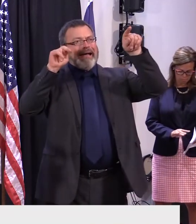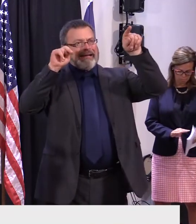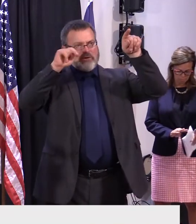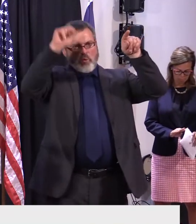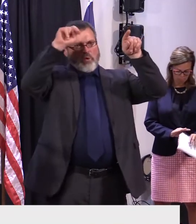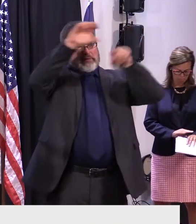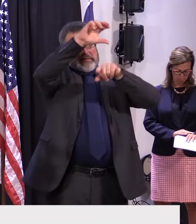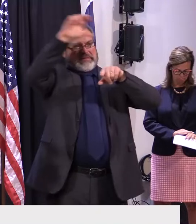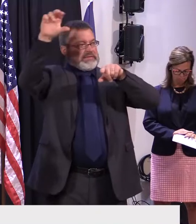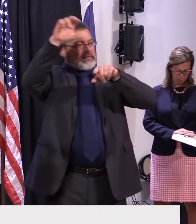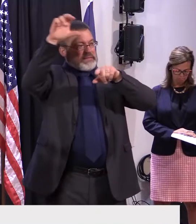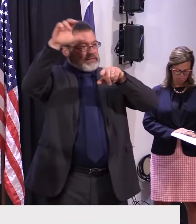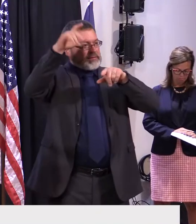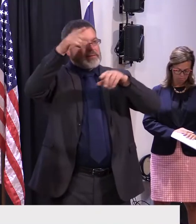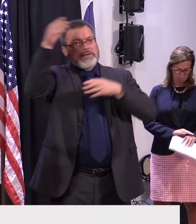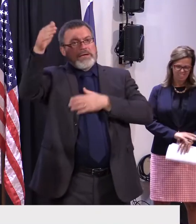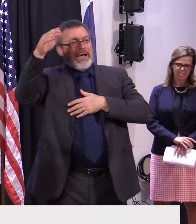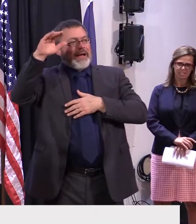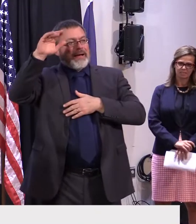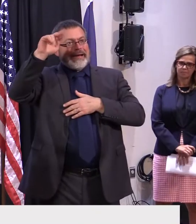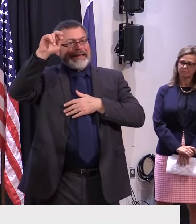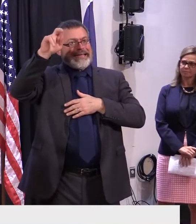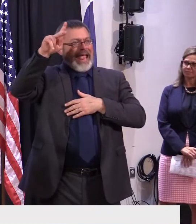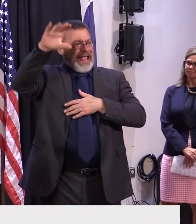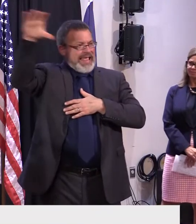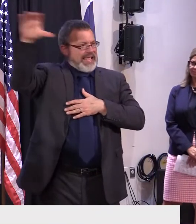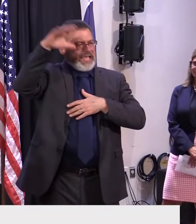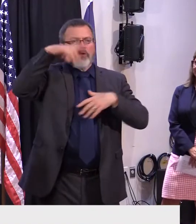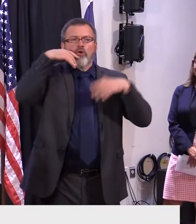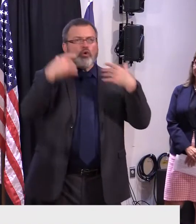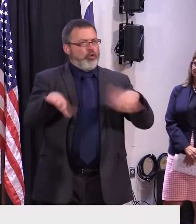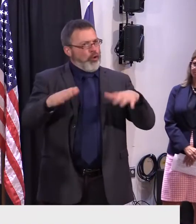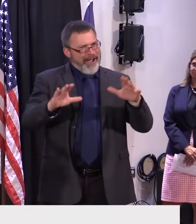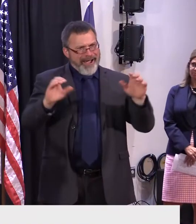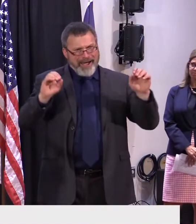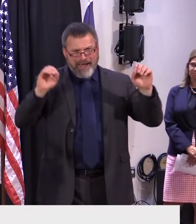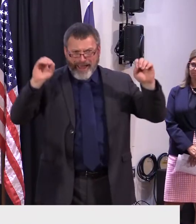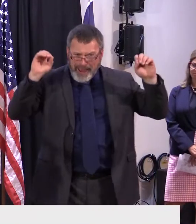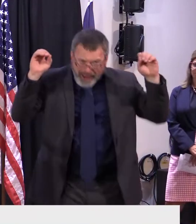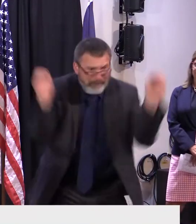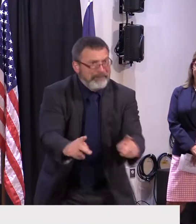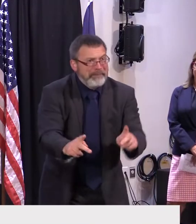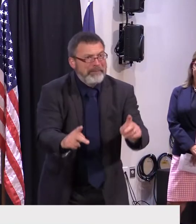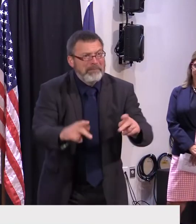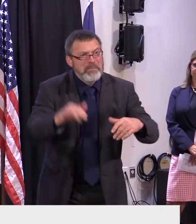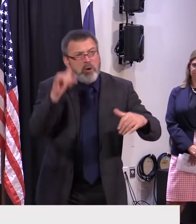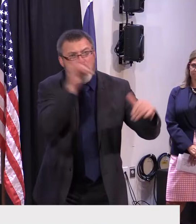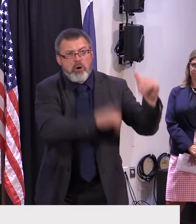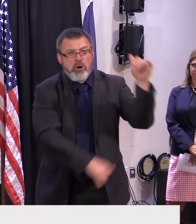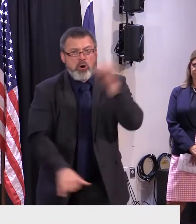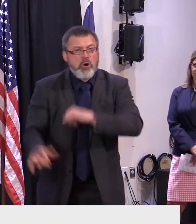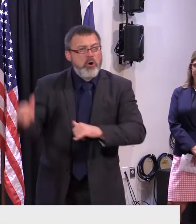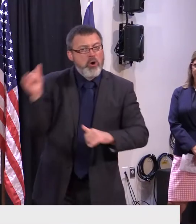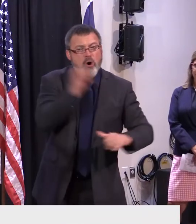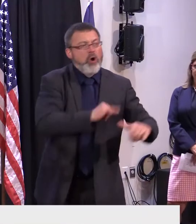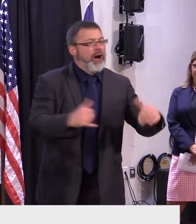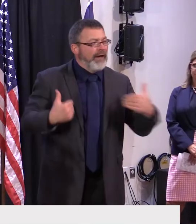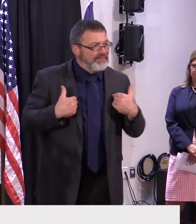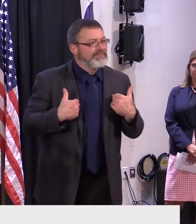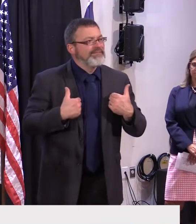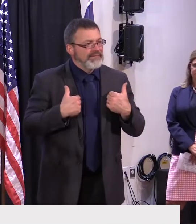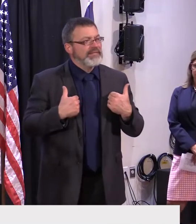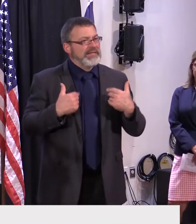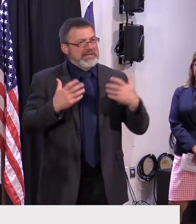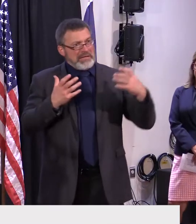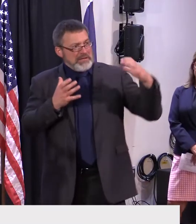hire more local. So it all has to work together, but we can't give up on economic expansion. We can't.